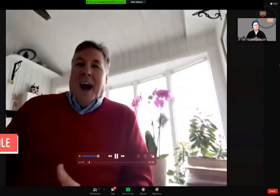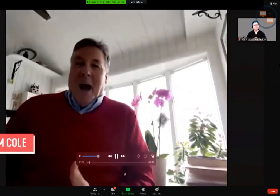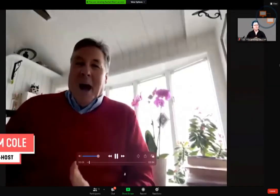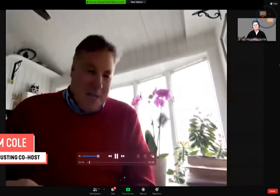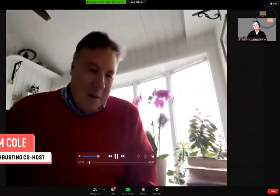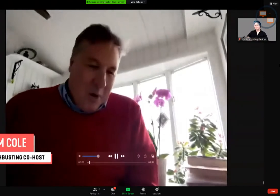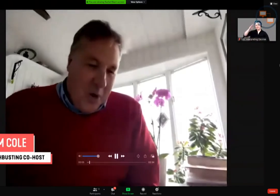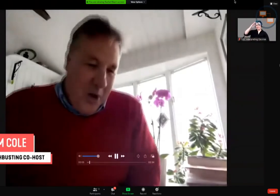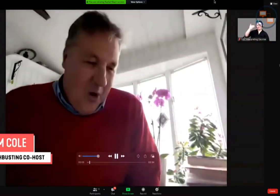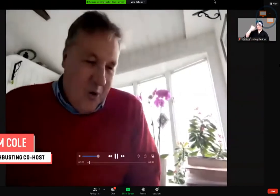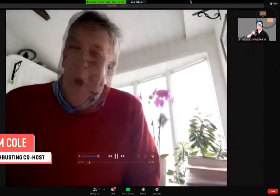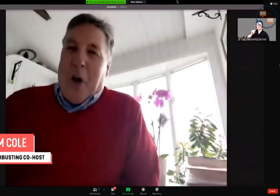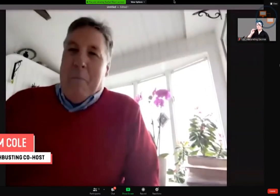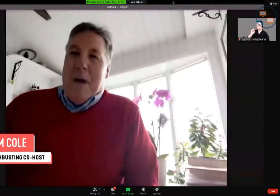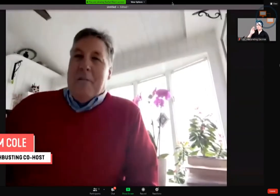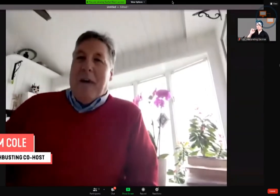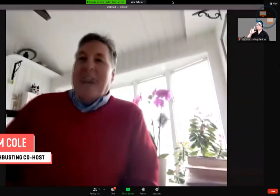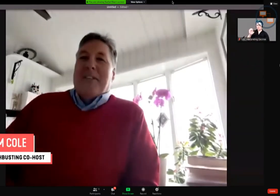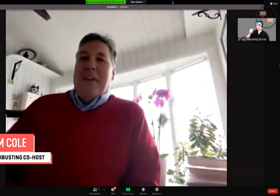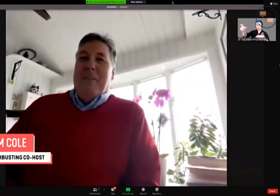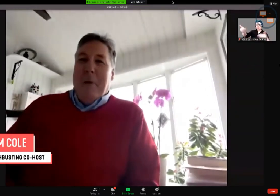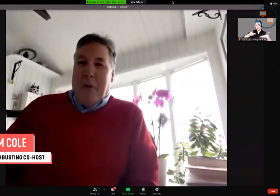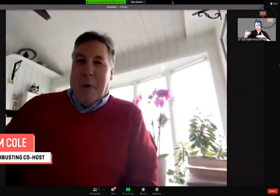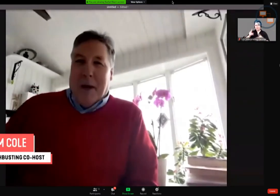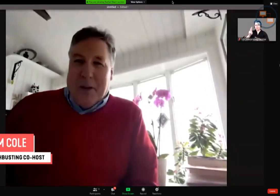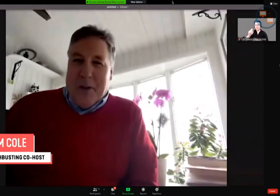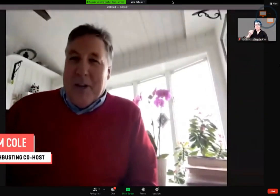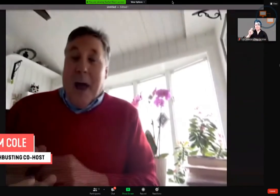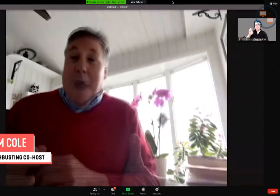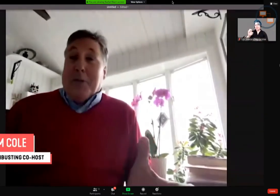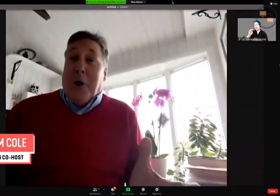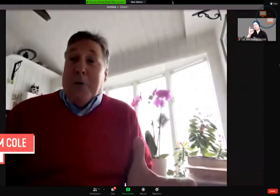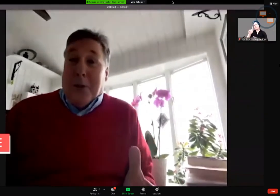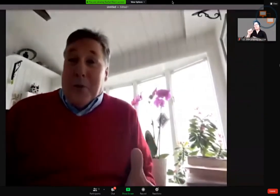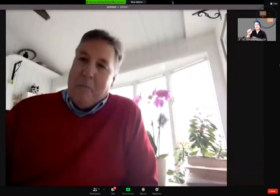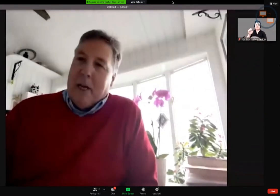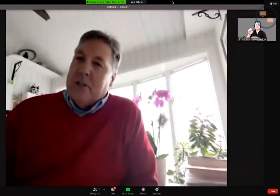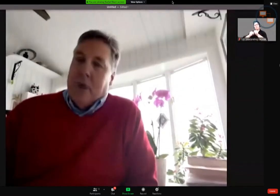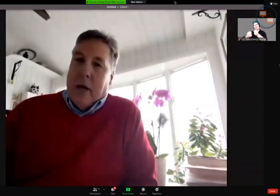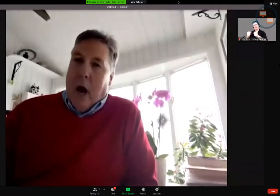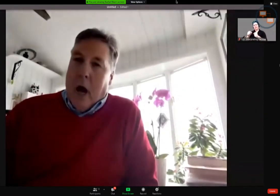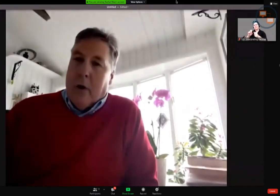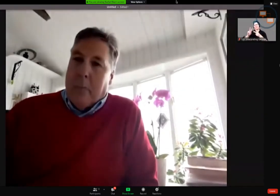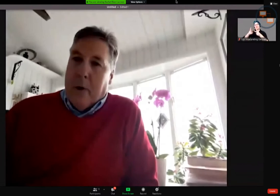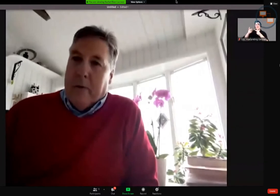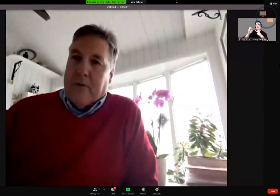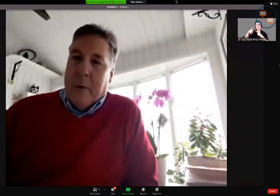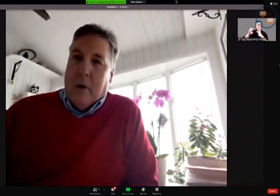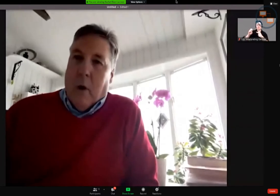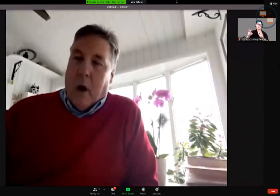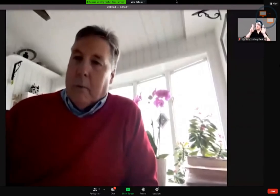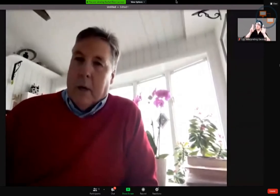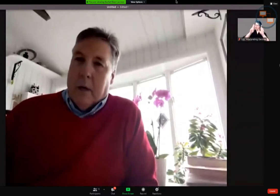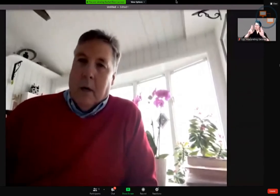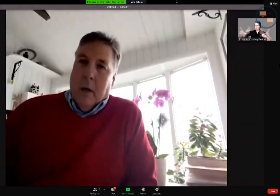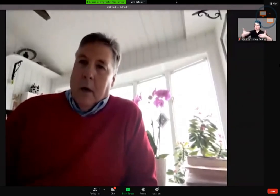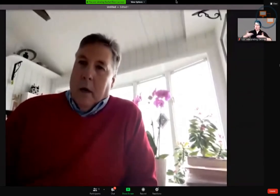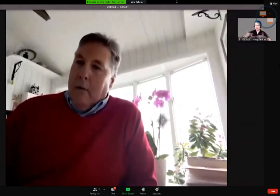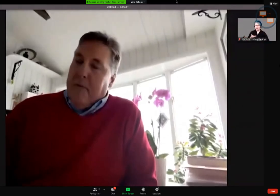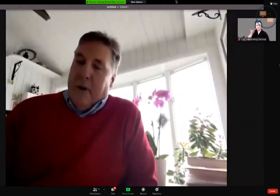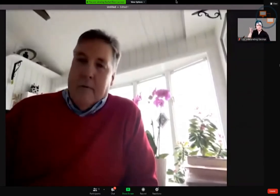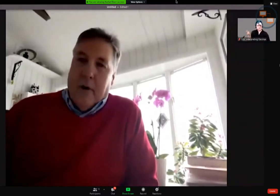Hi, I'm Tom Cole here, and welcome in to Vaccine Mythbusters, episode two, and it's certainly an honor privilege for me to welcome in